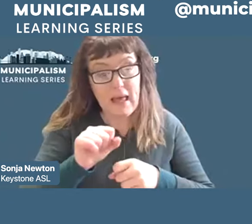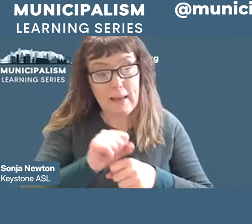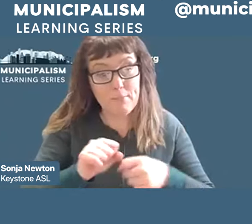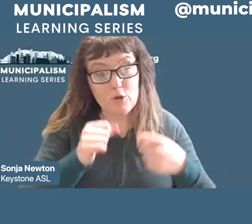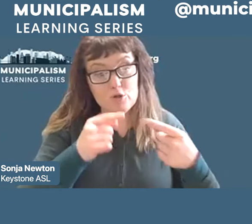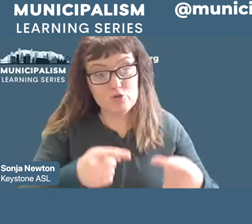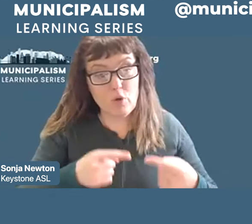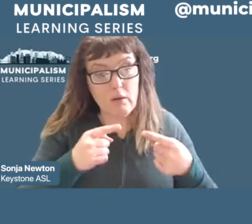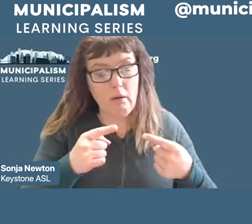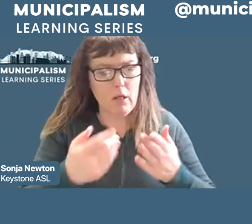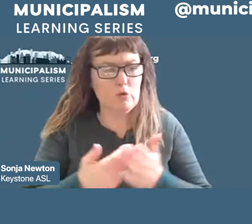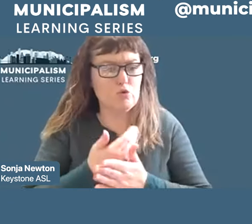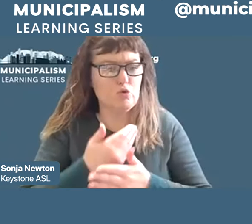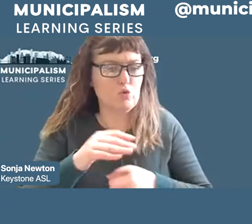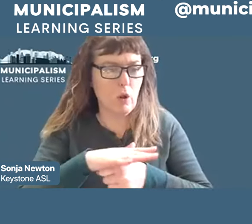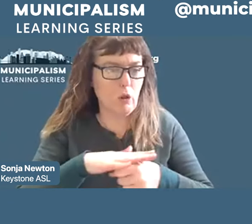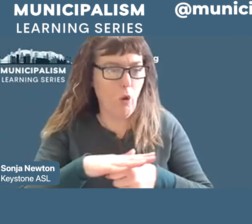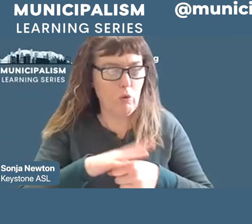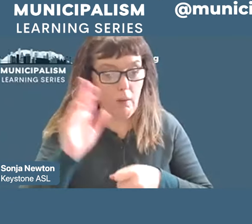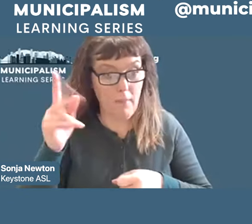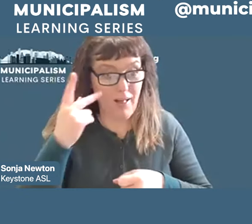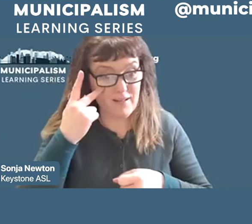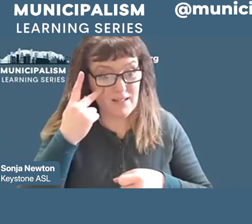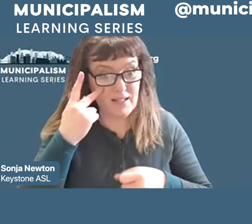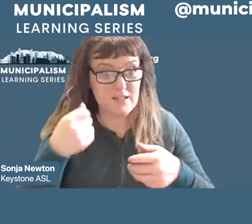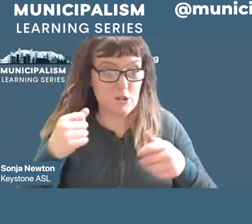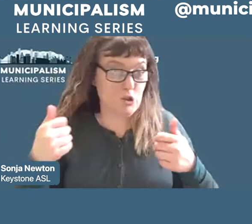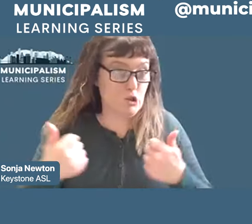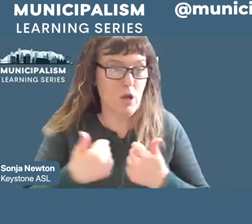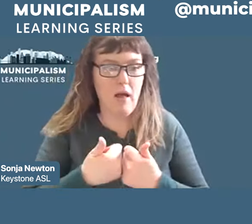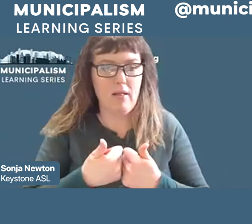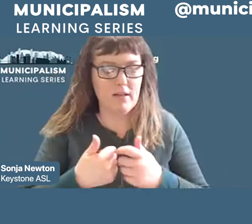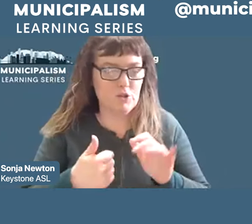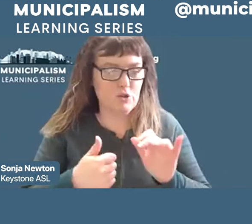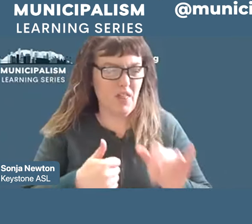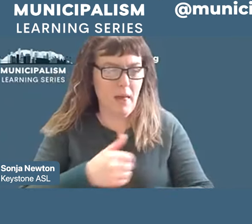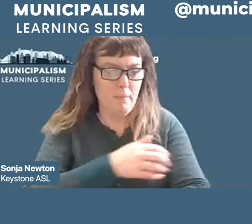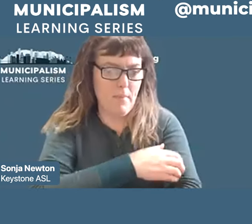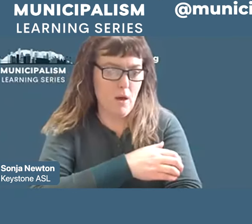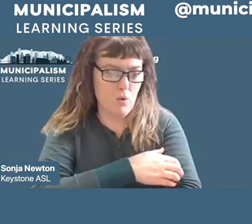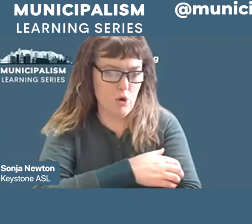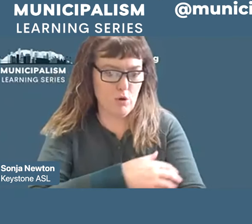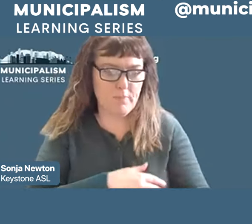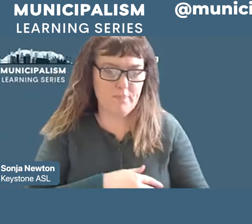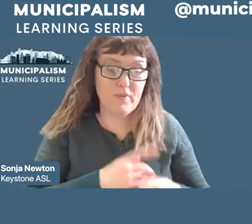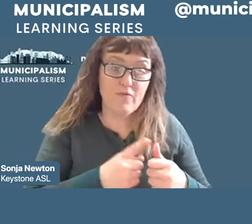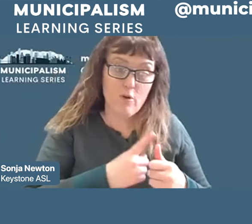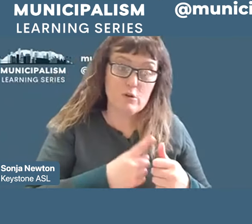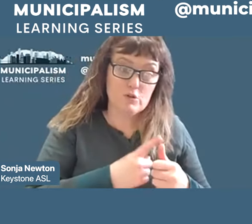politics was born that challenged for power, first and foremost, in cities.